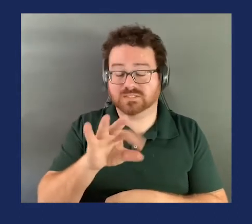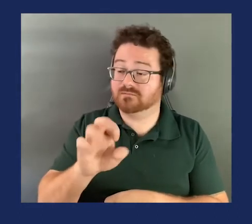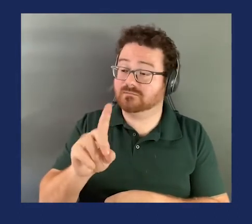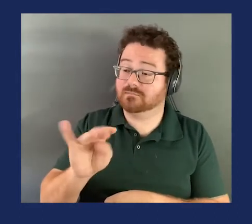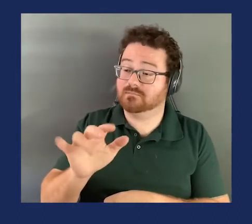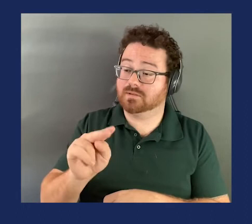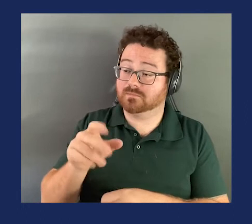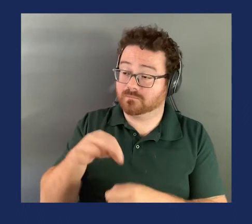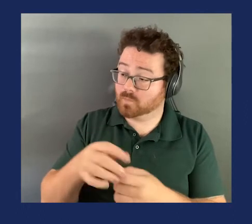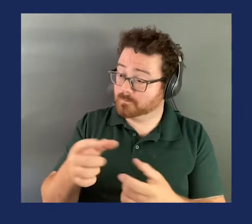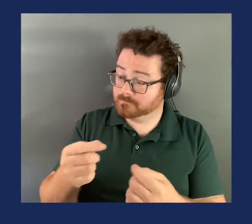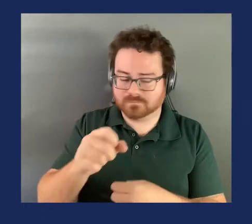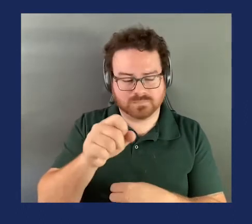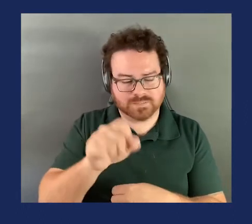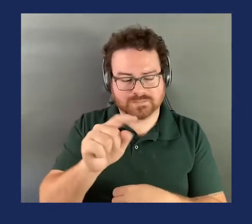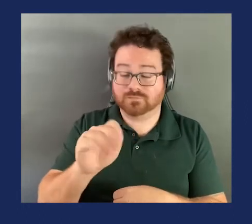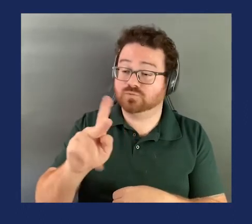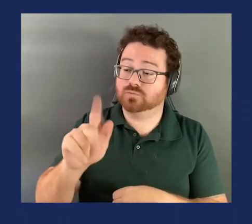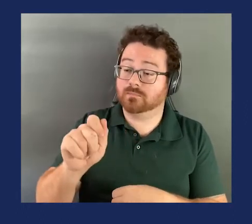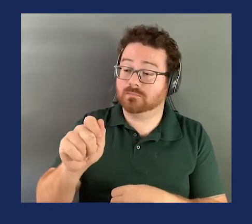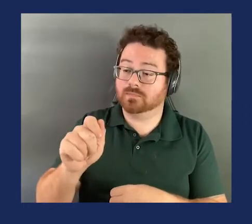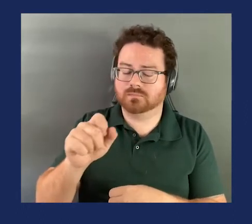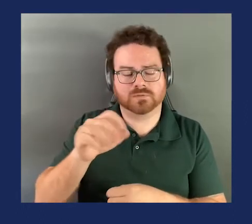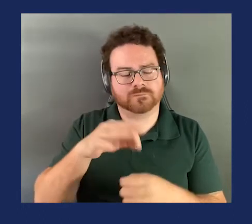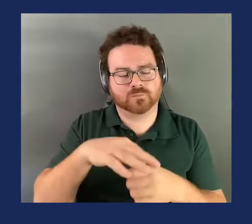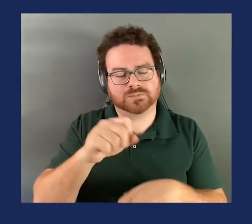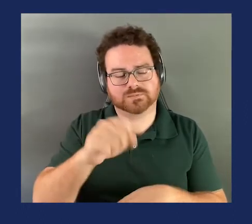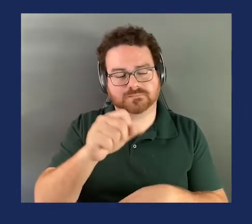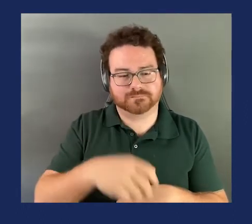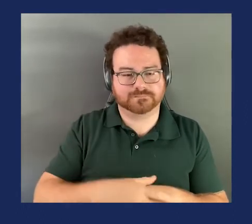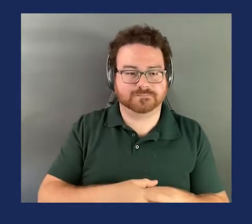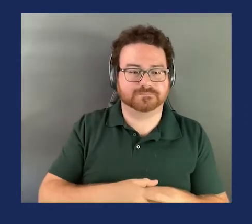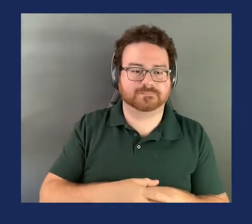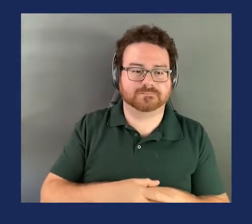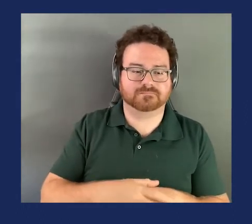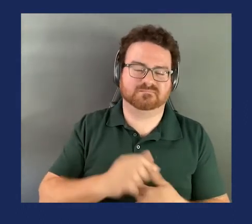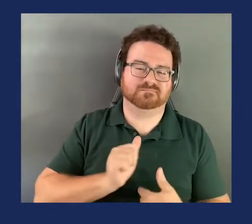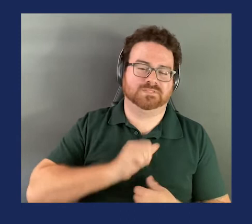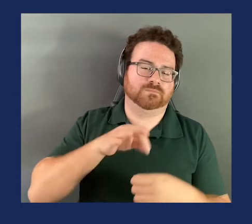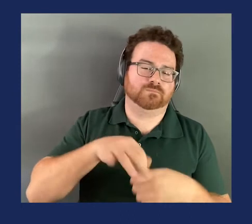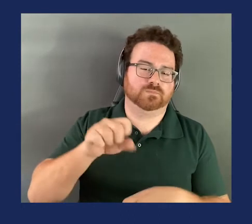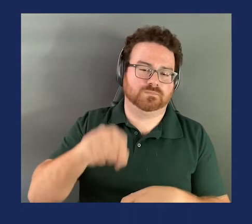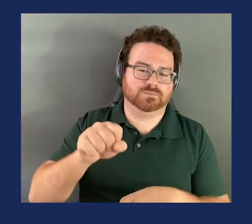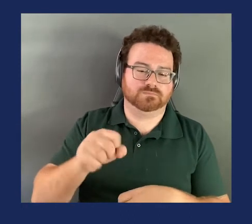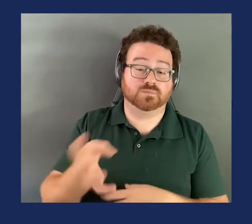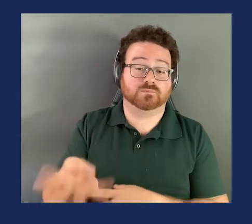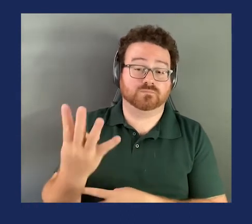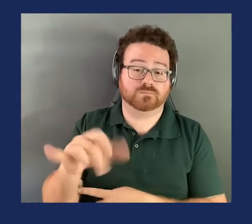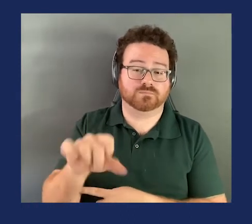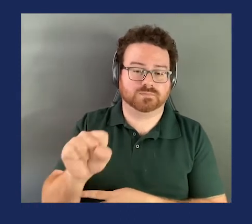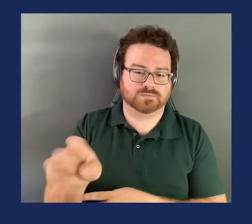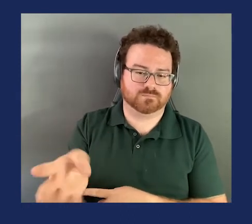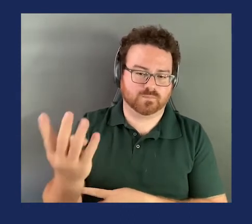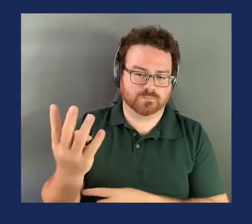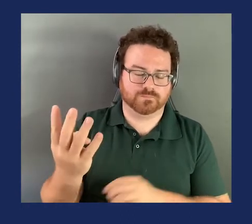yes. Commissioner Trumka? I vote yes. And I vote yes as well. So there are four yeses,